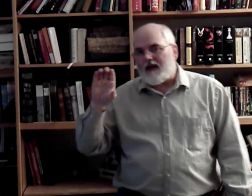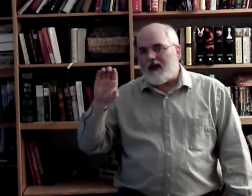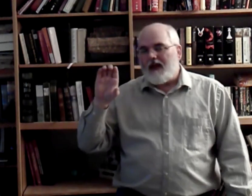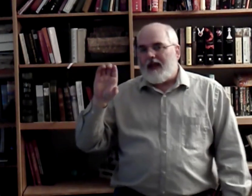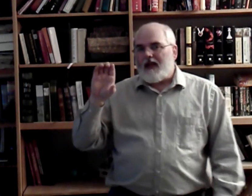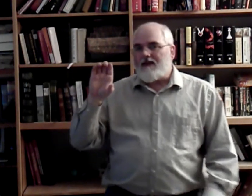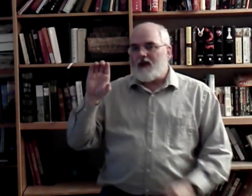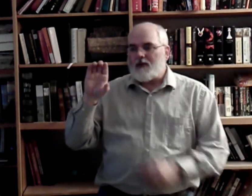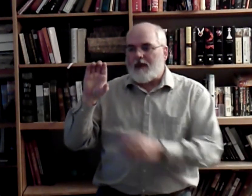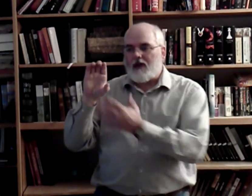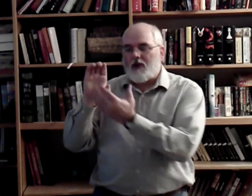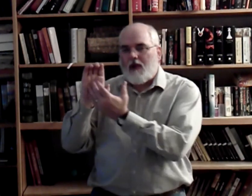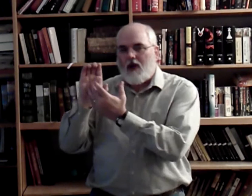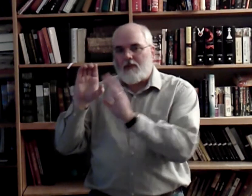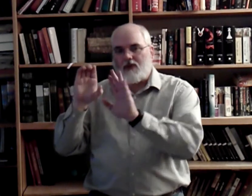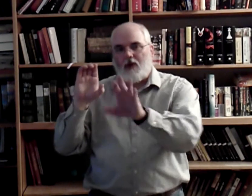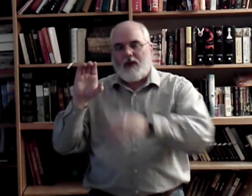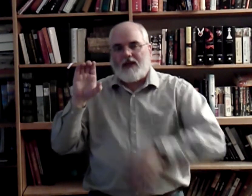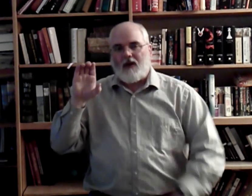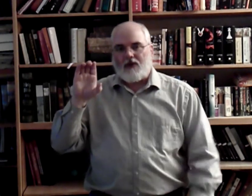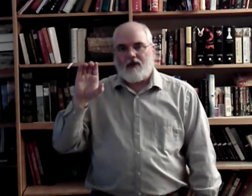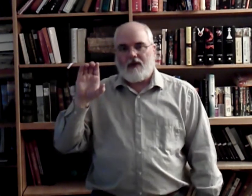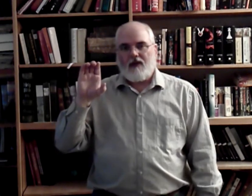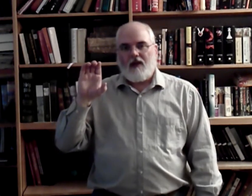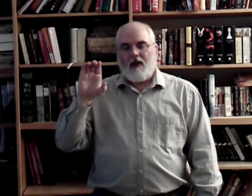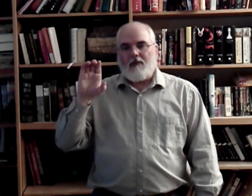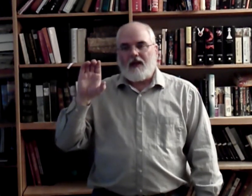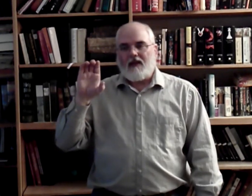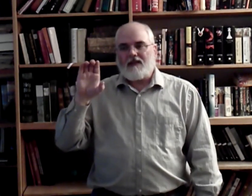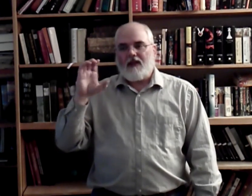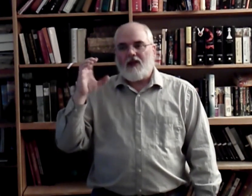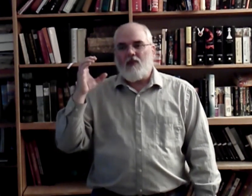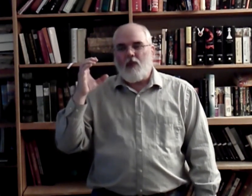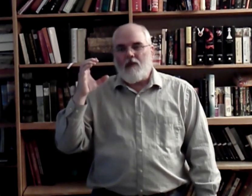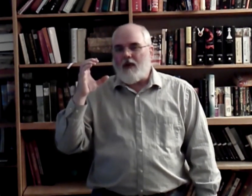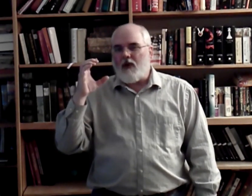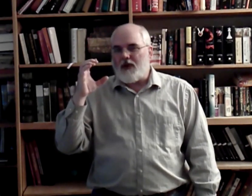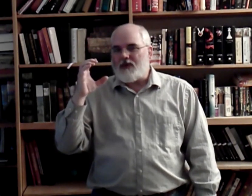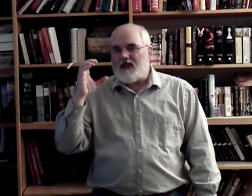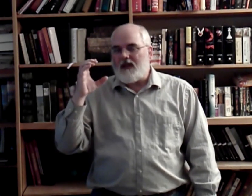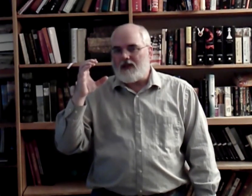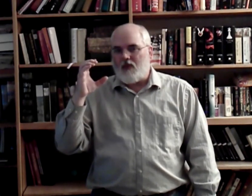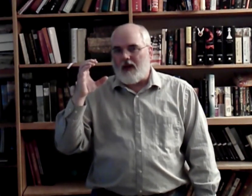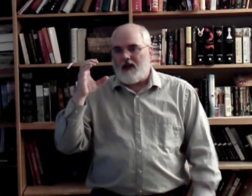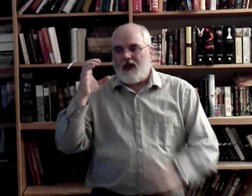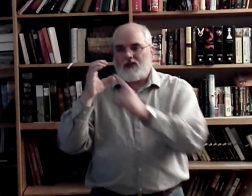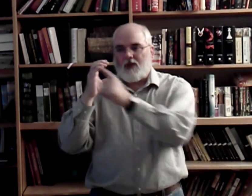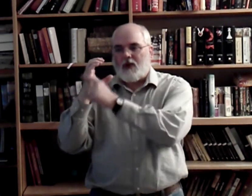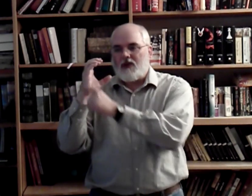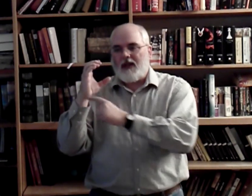in fingerspelling, your palm is always out. Because we might want to do C this way, so the person can